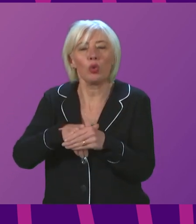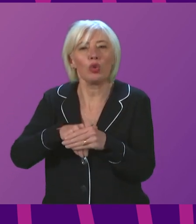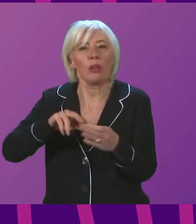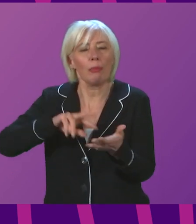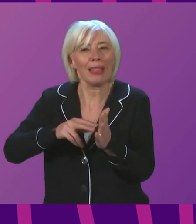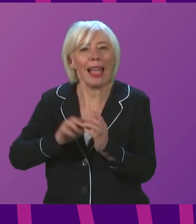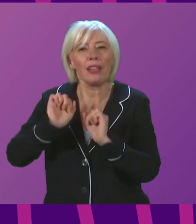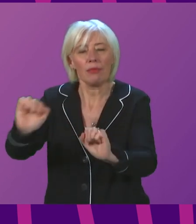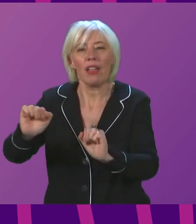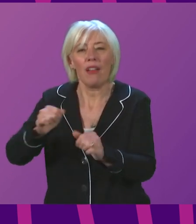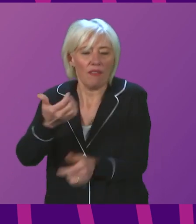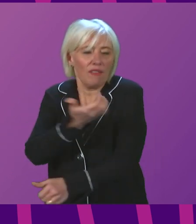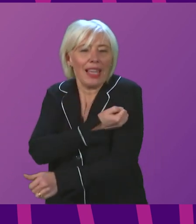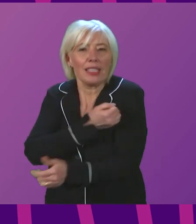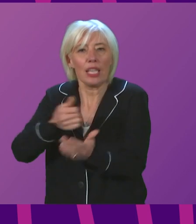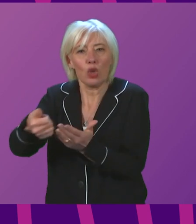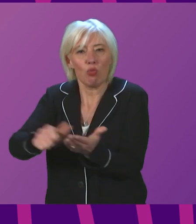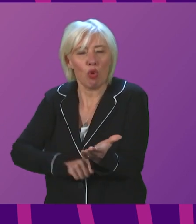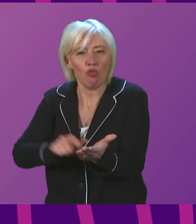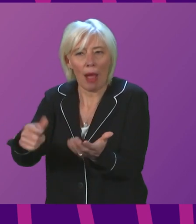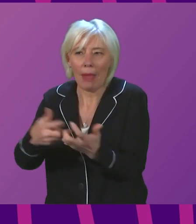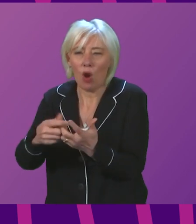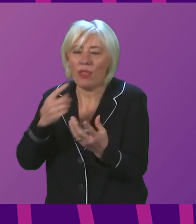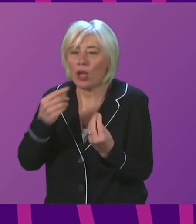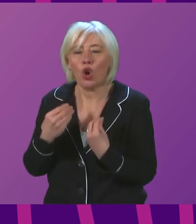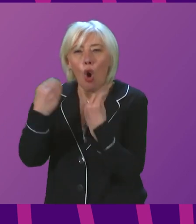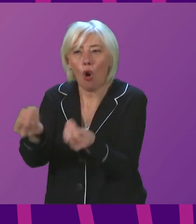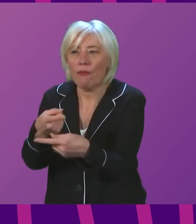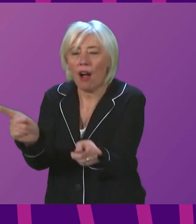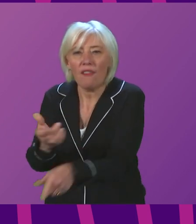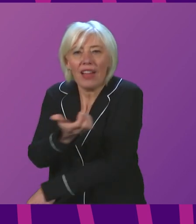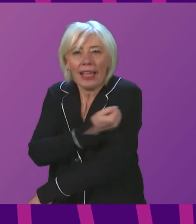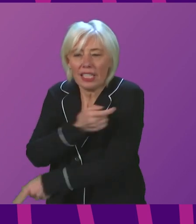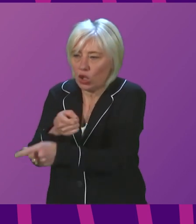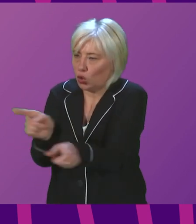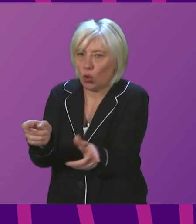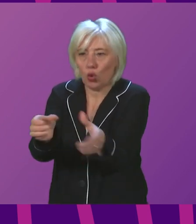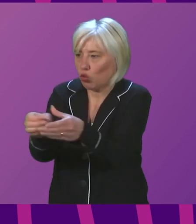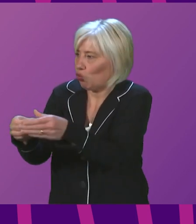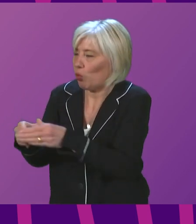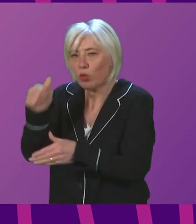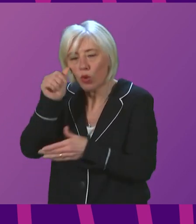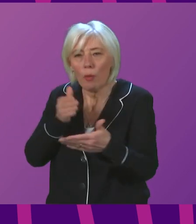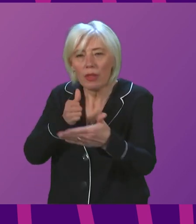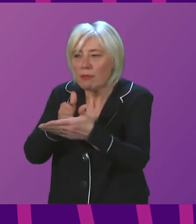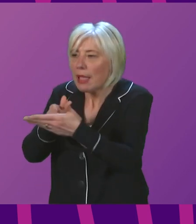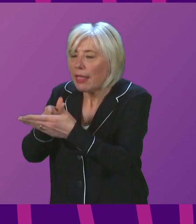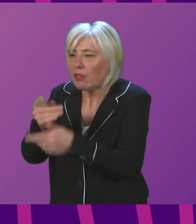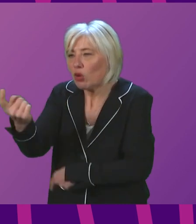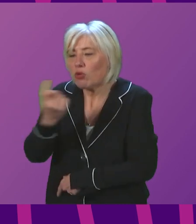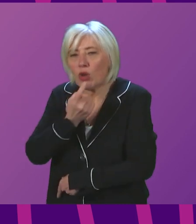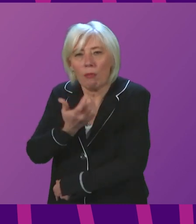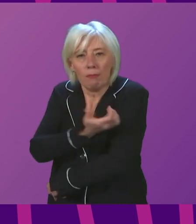programme setting out how they will actively offer vaccination to groups that we know face barriers to uptake.